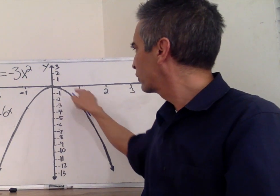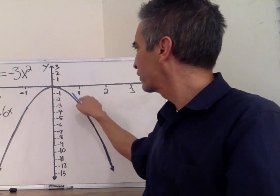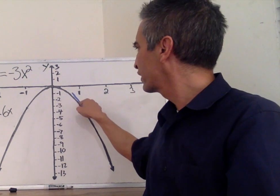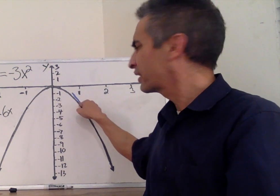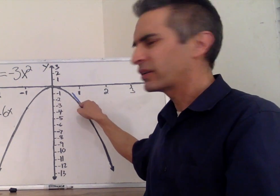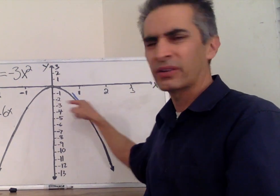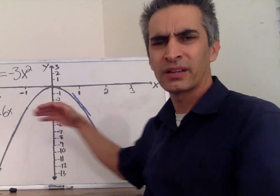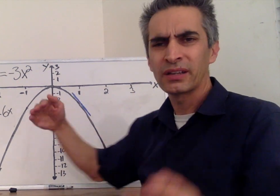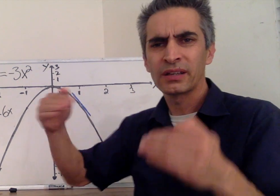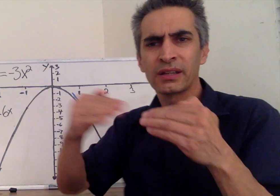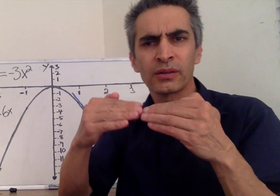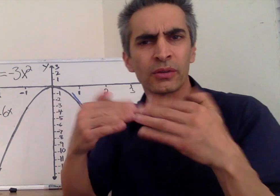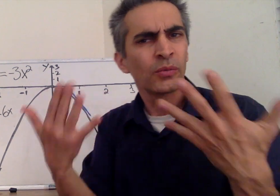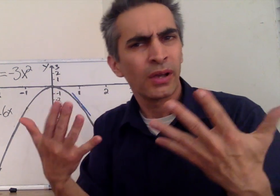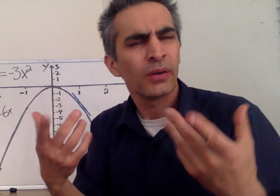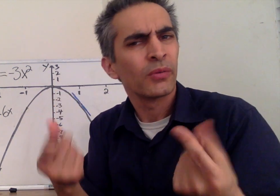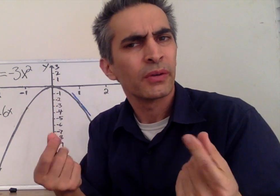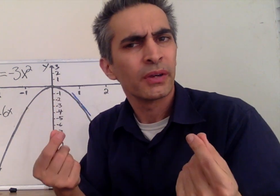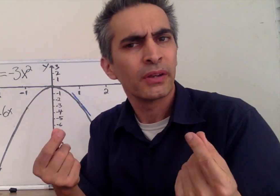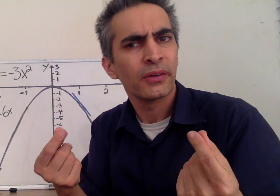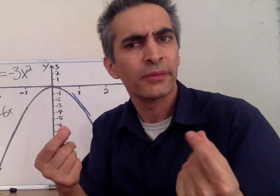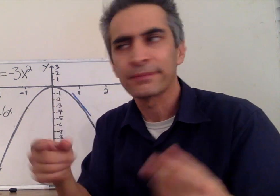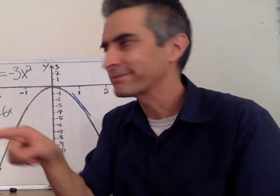What does the slope there equal? What are we going to do?